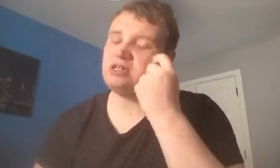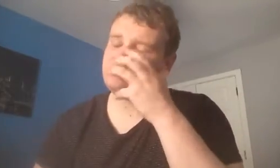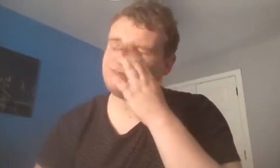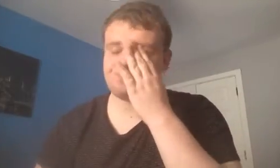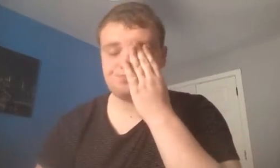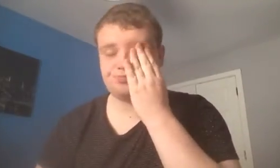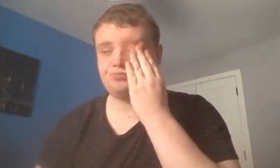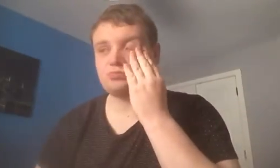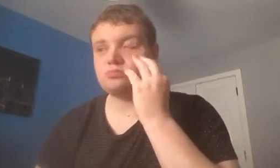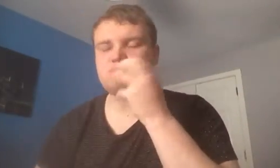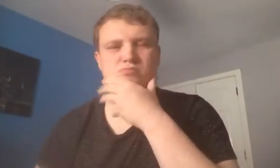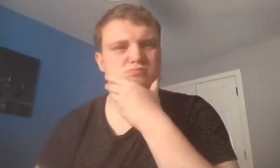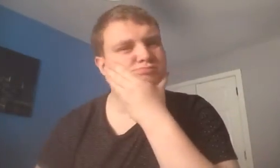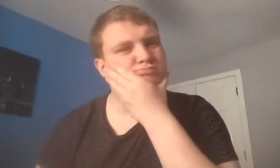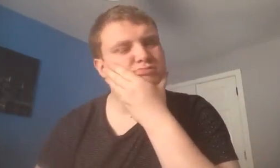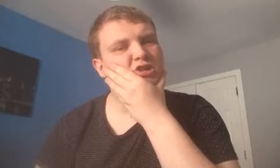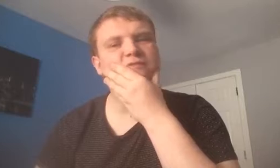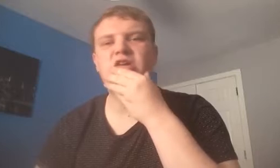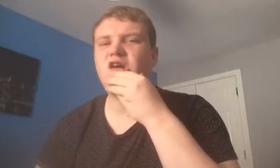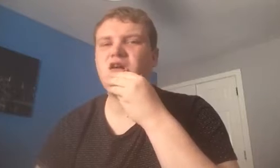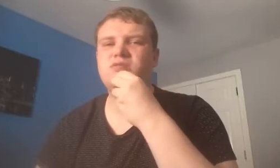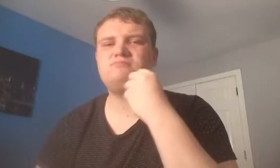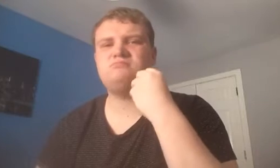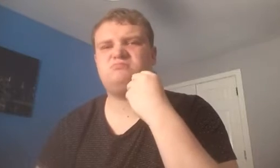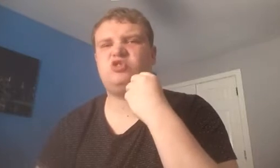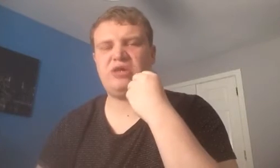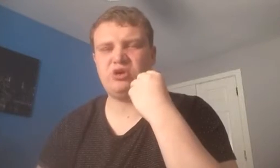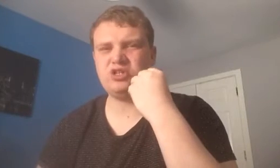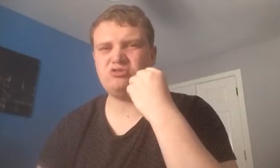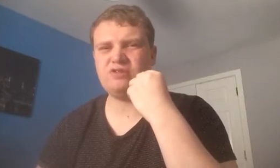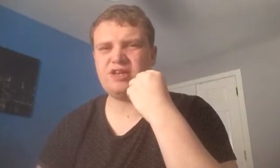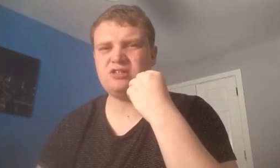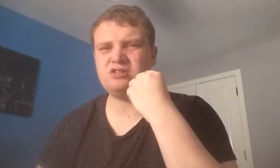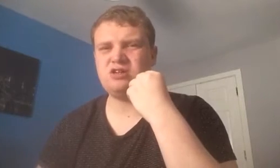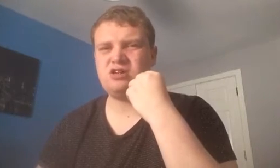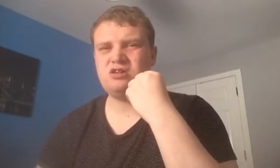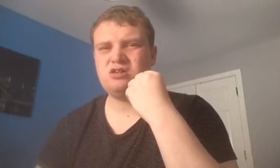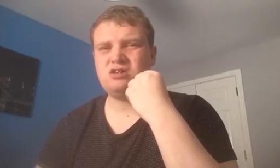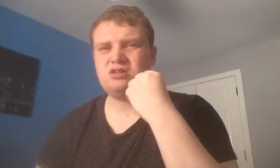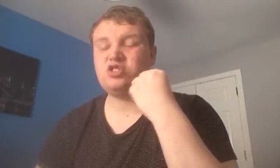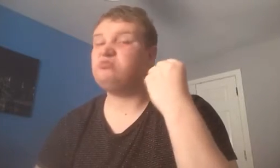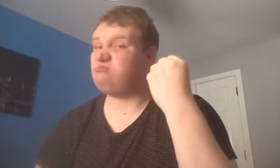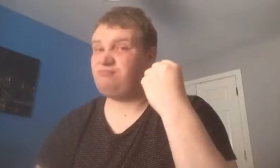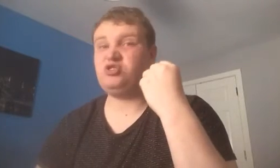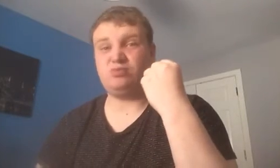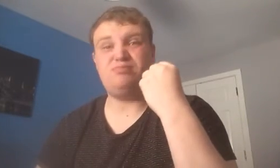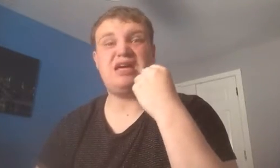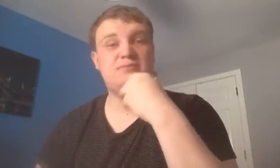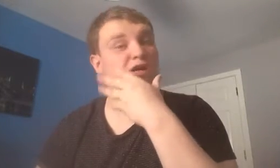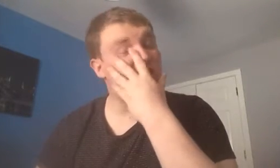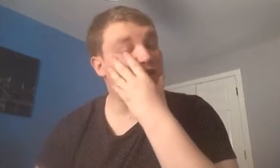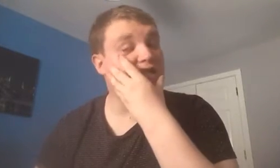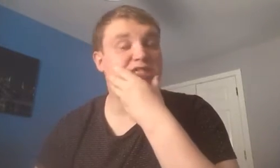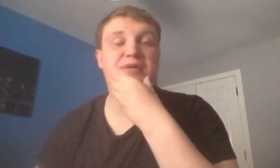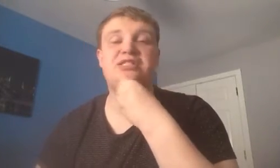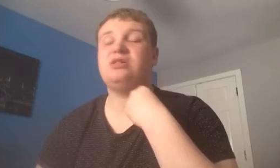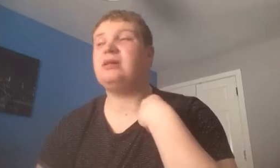for a 21 year old defender. So, much, he is basically,